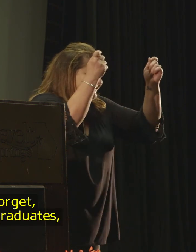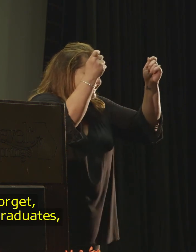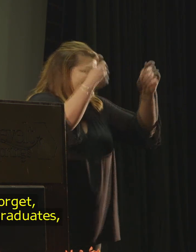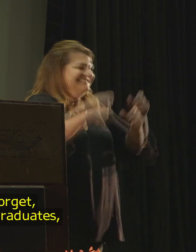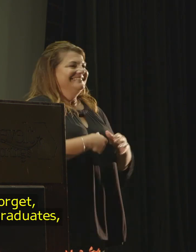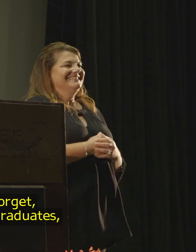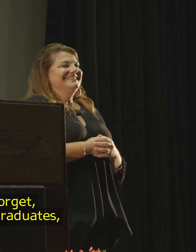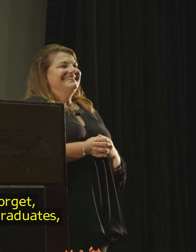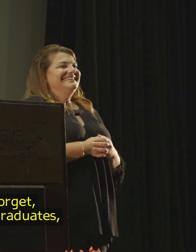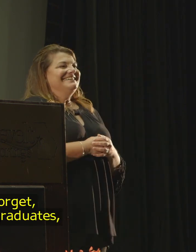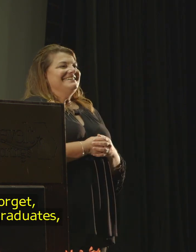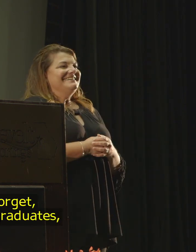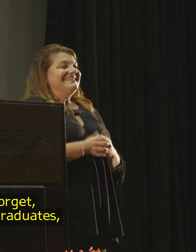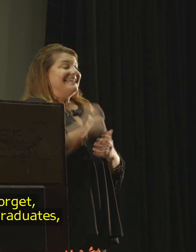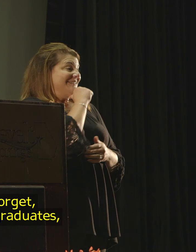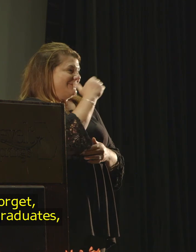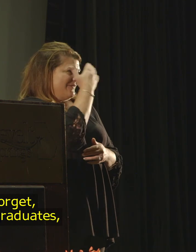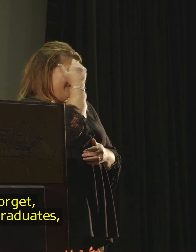And don't forget,